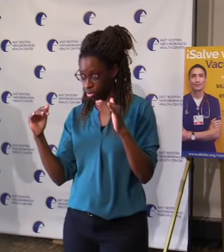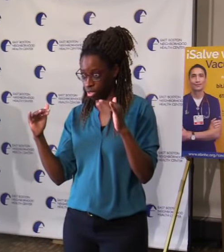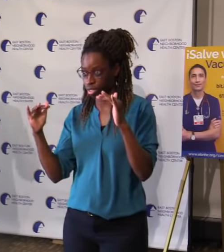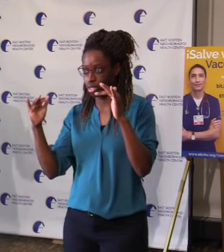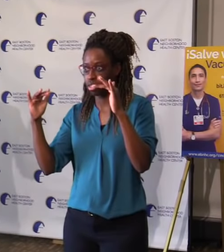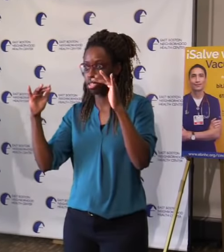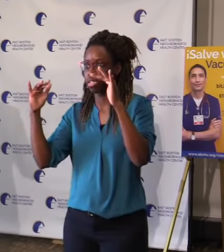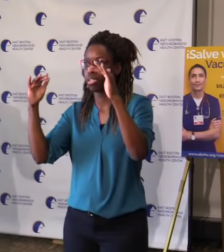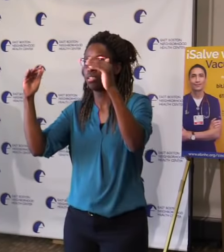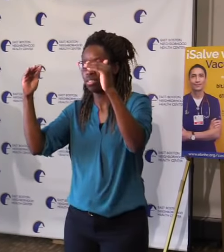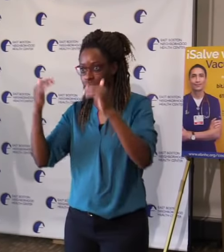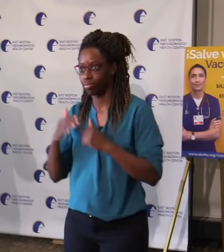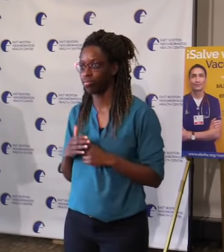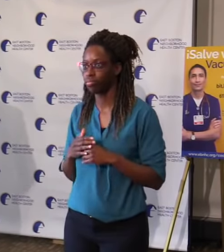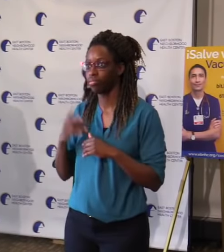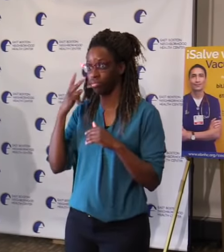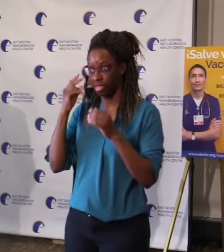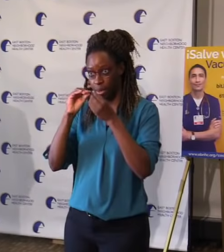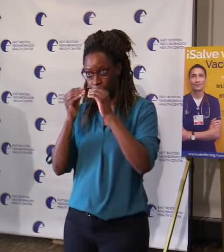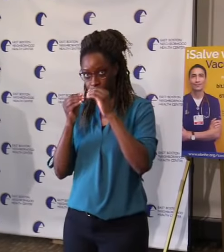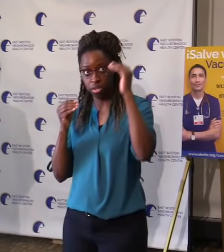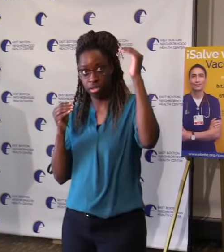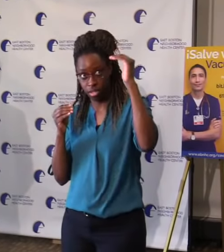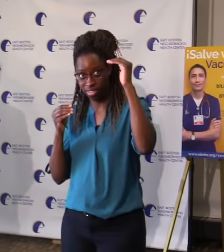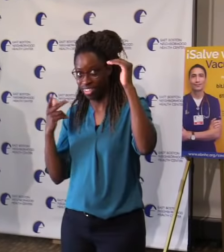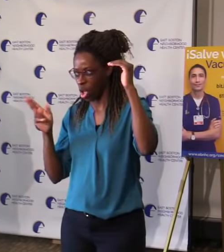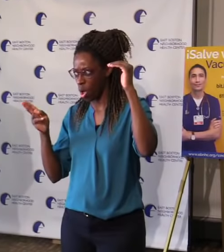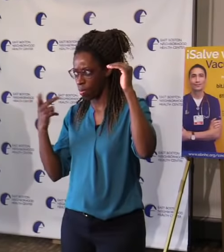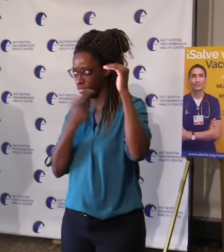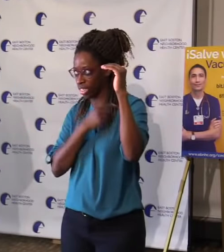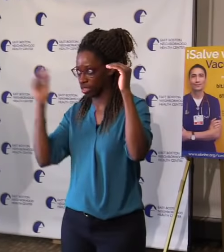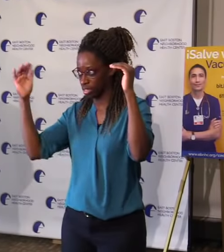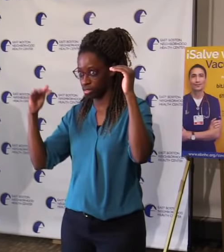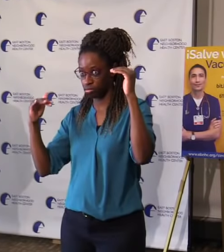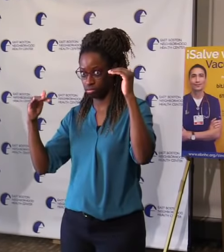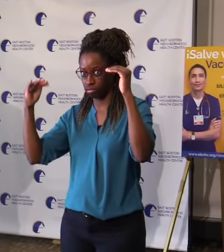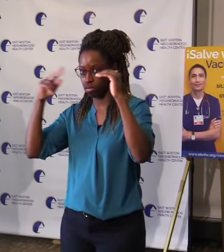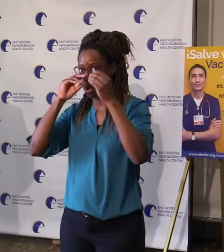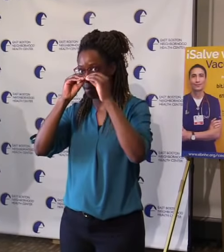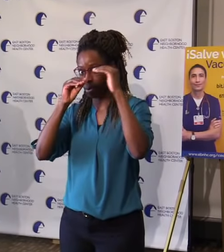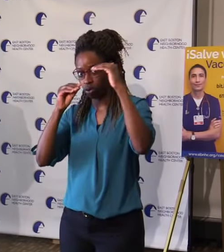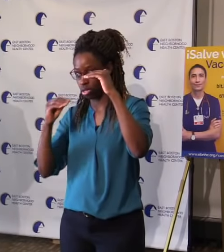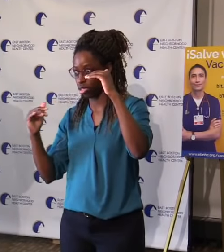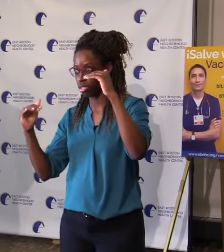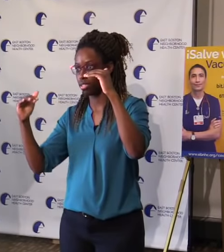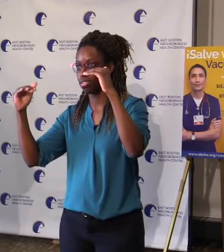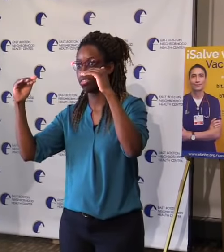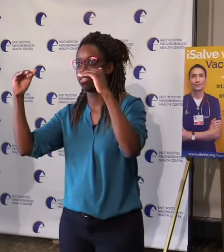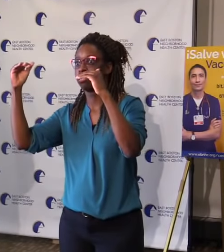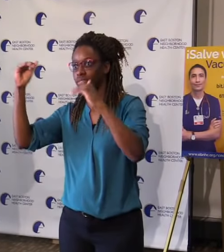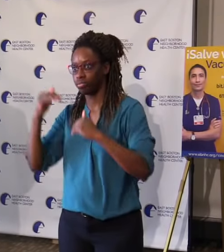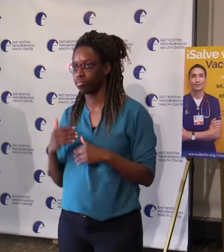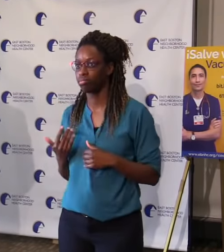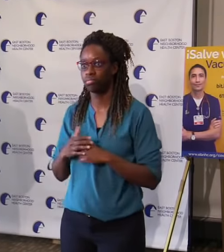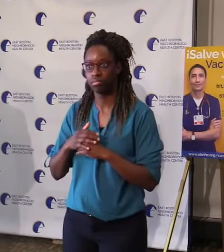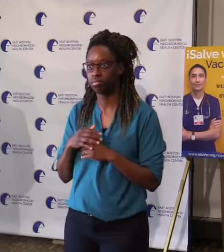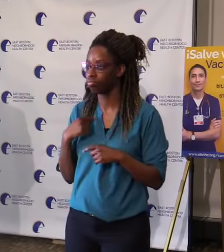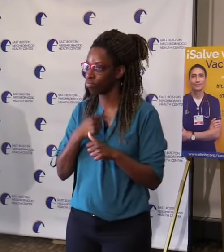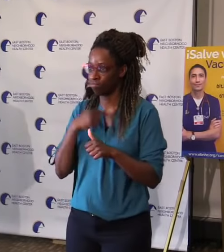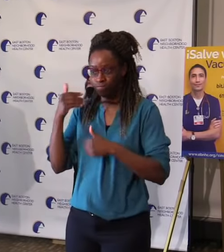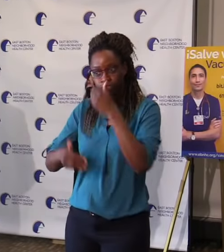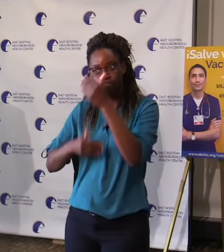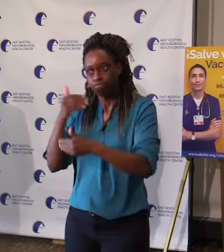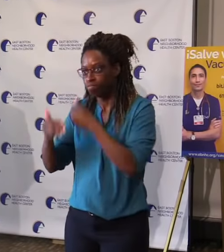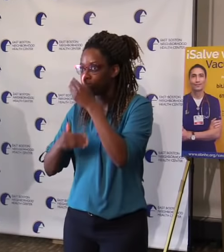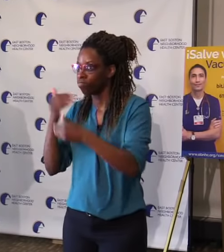based on presumptions that at some point there would be more supply. And I think that's going to be an important part for all